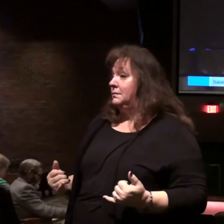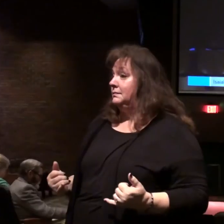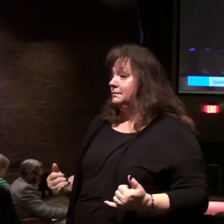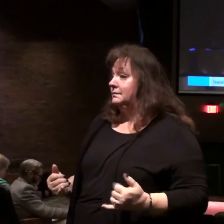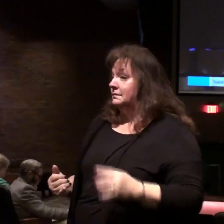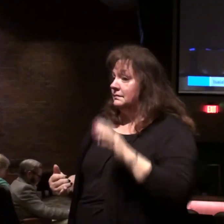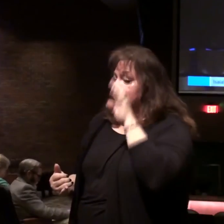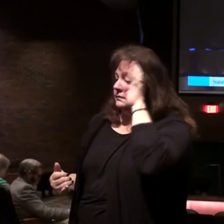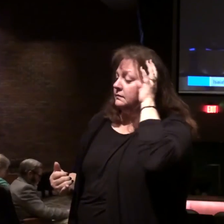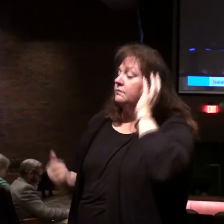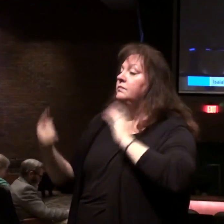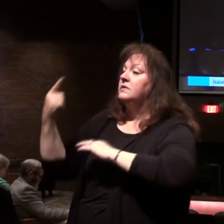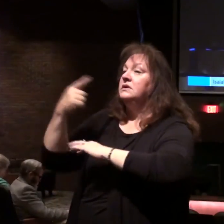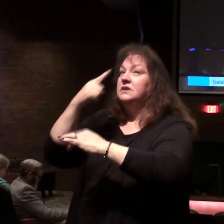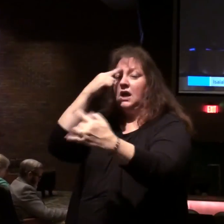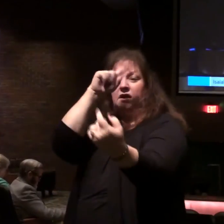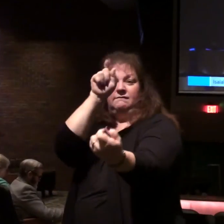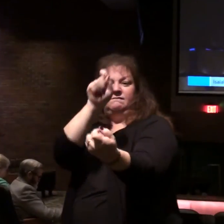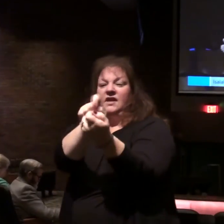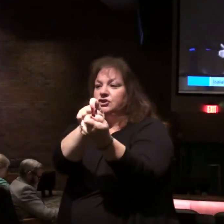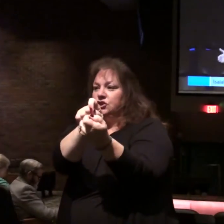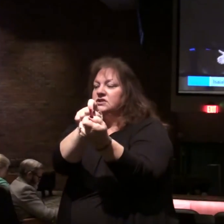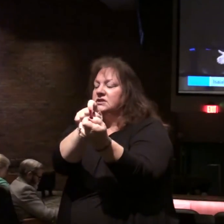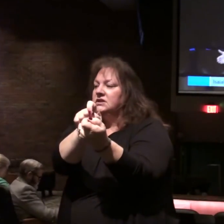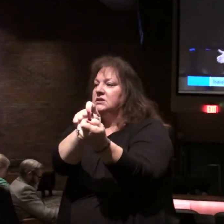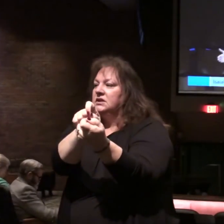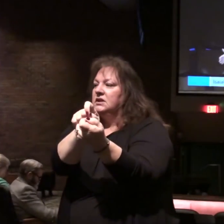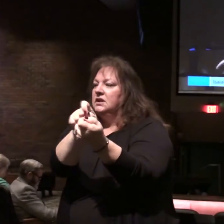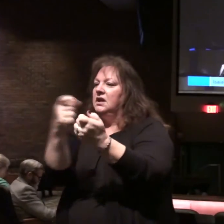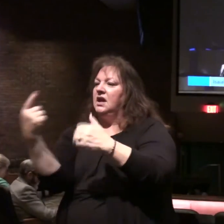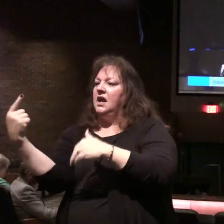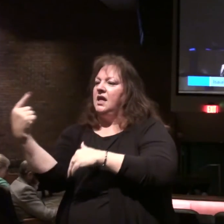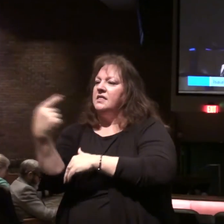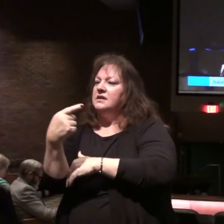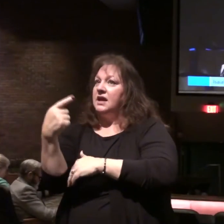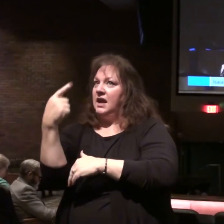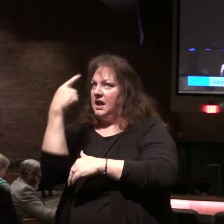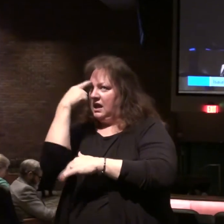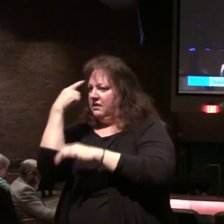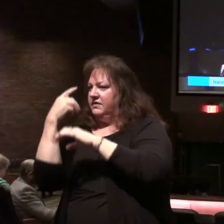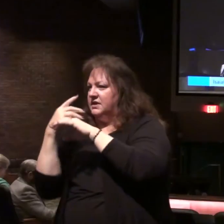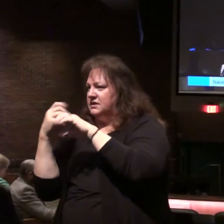It is a day of vengeance. It is a day of redemption.